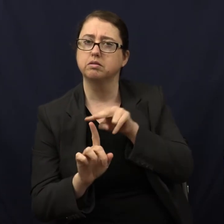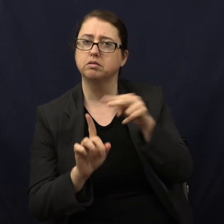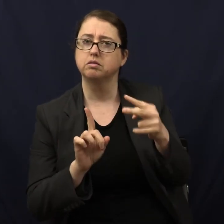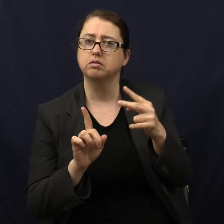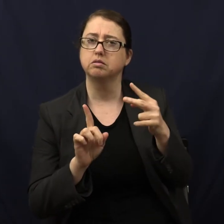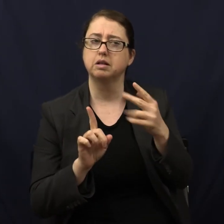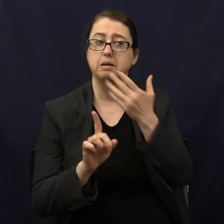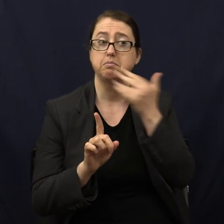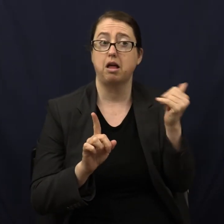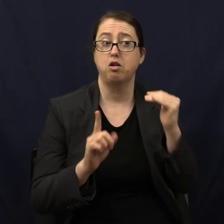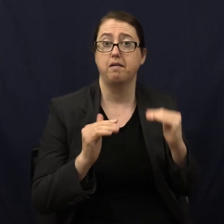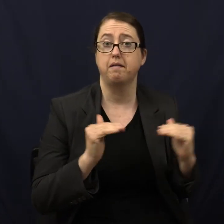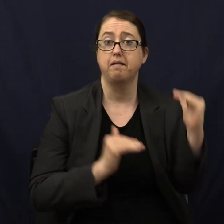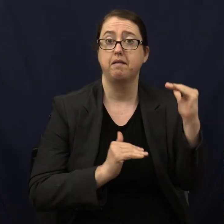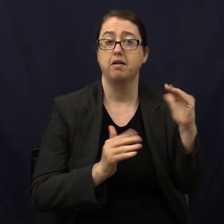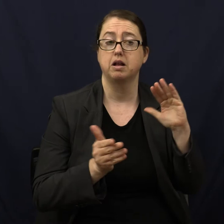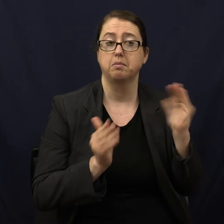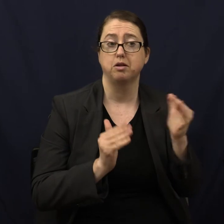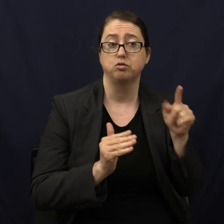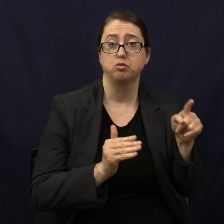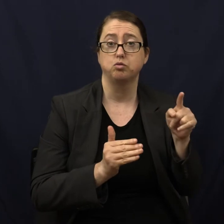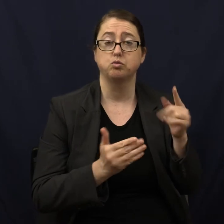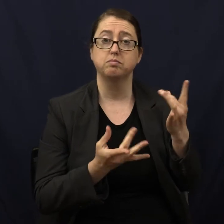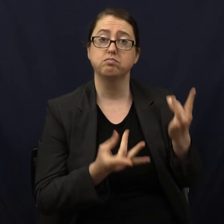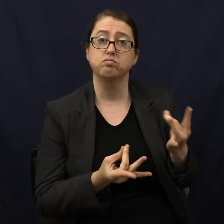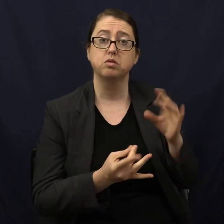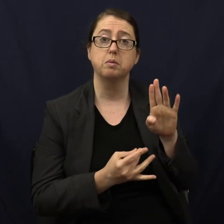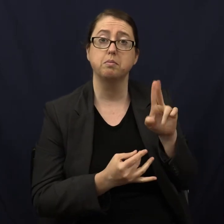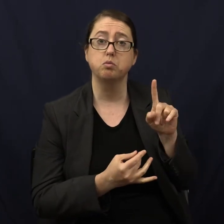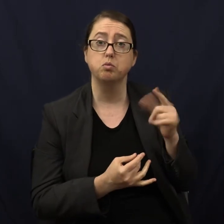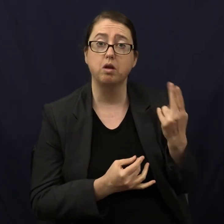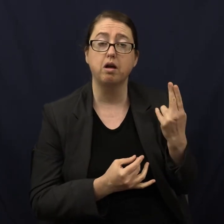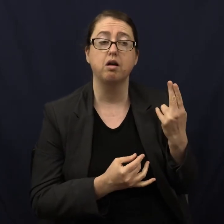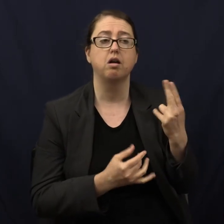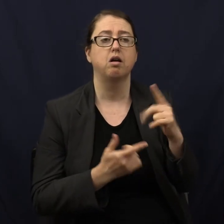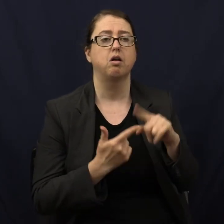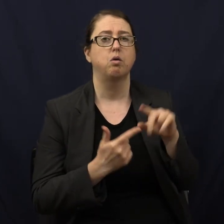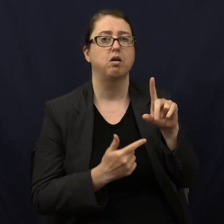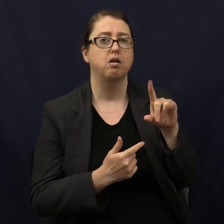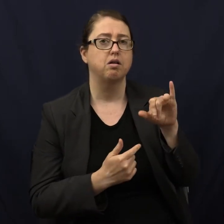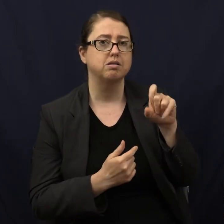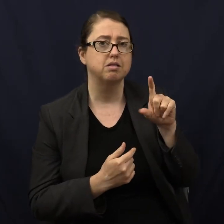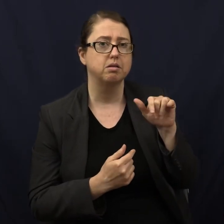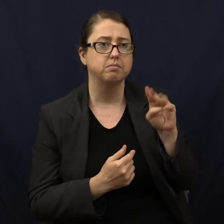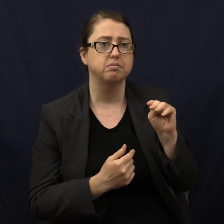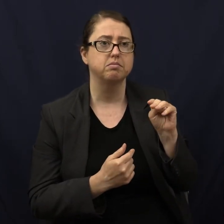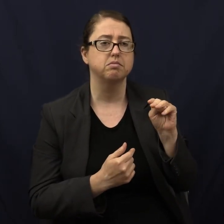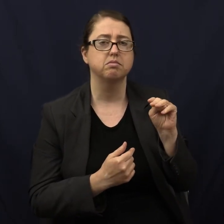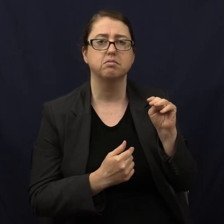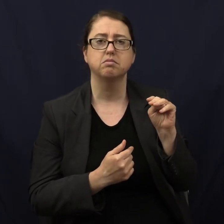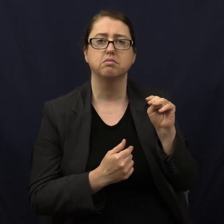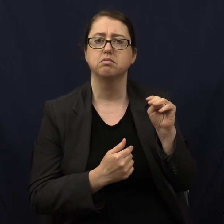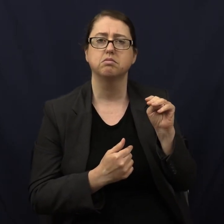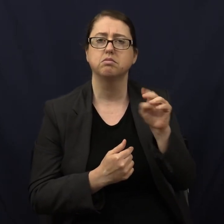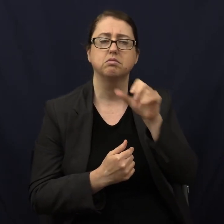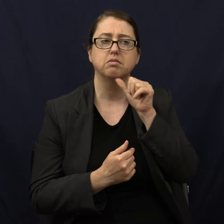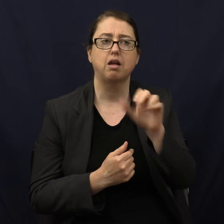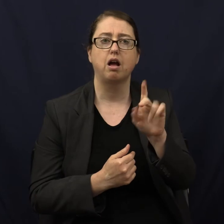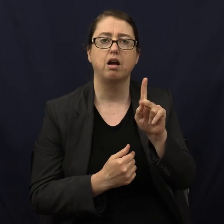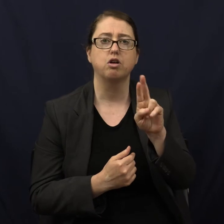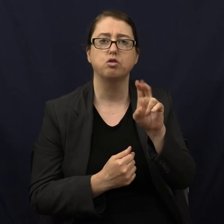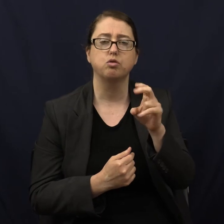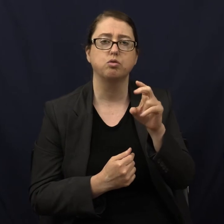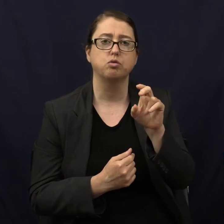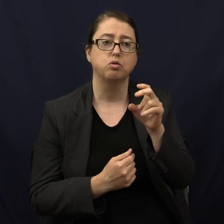the Buddhists or Islam, right? Why is your God God and not Krishna, right? Why is